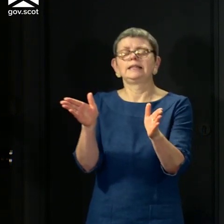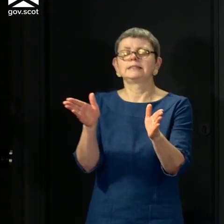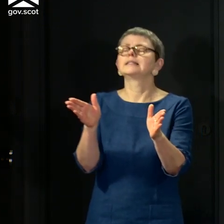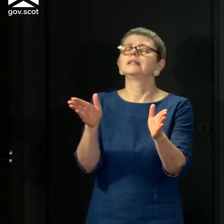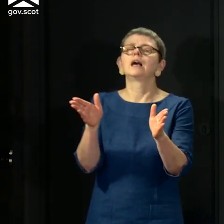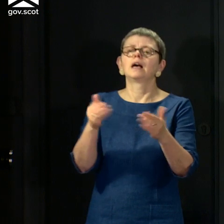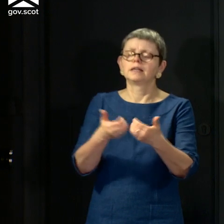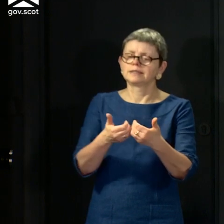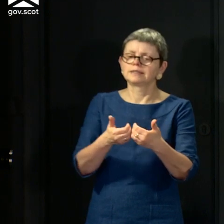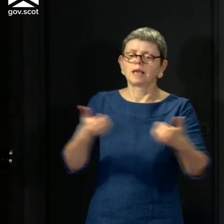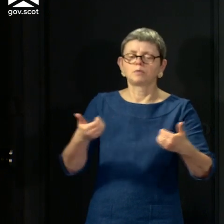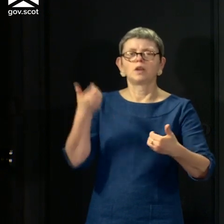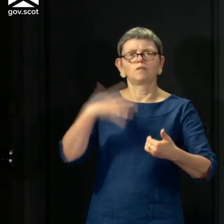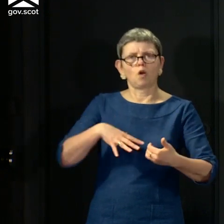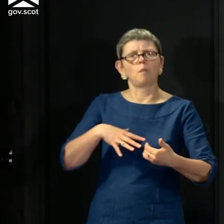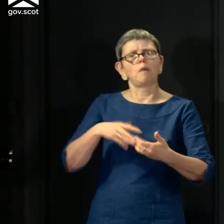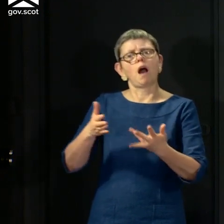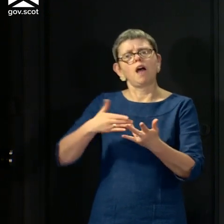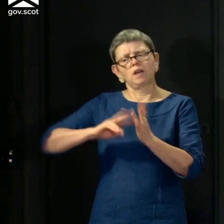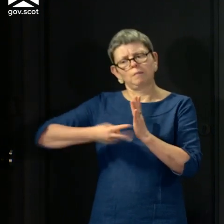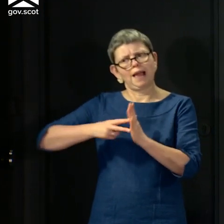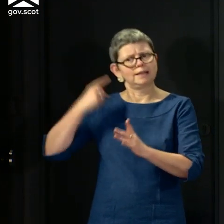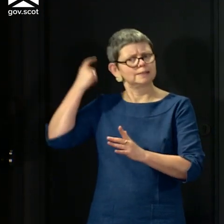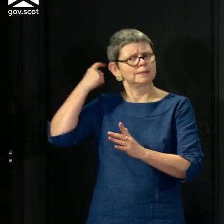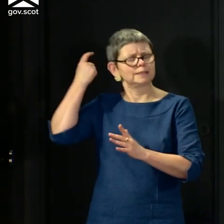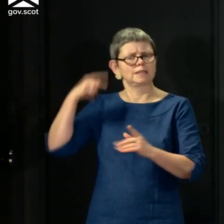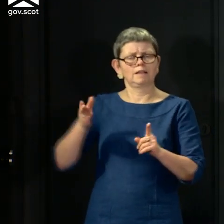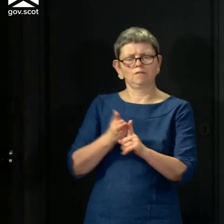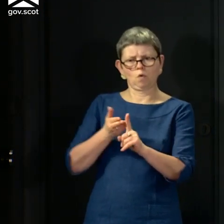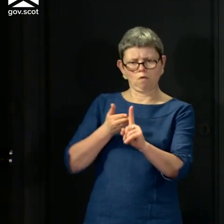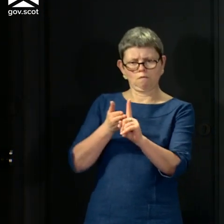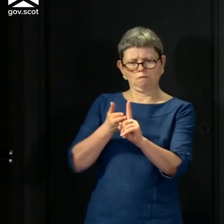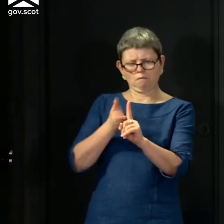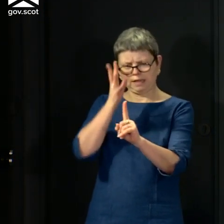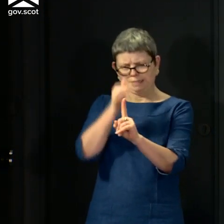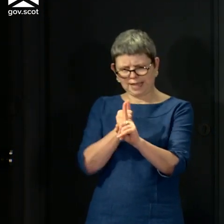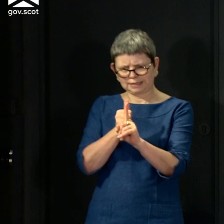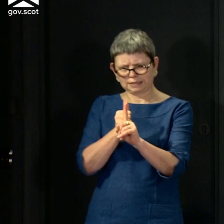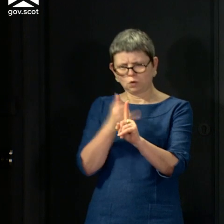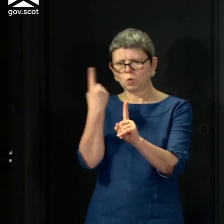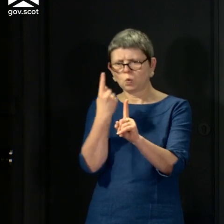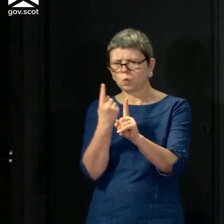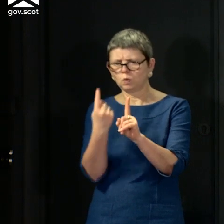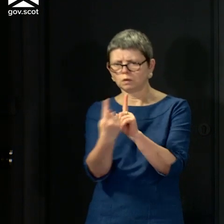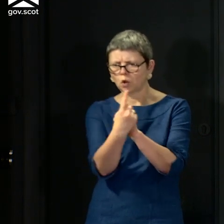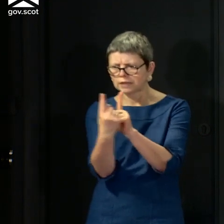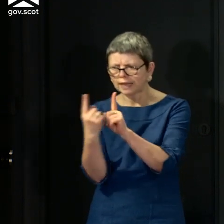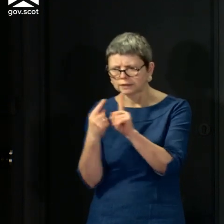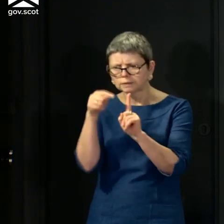establish a test-trace-isolate system as part of our approach to changing and hopefully